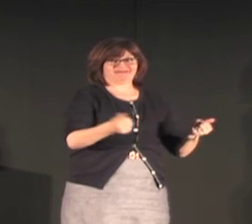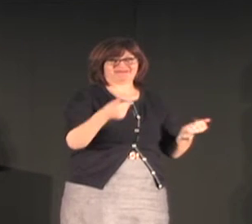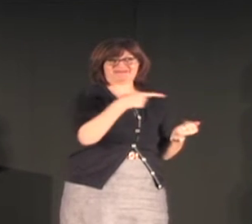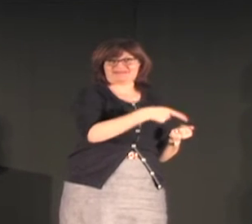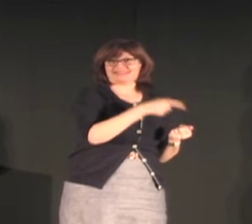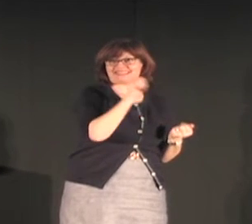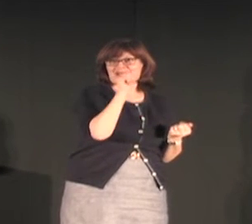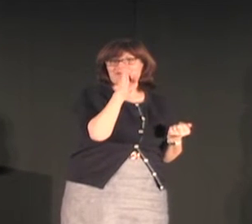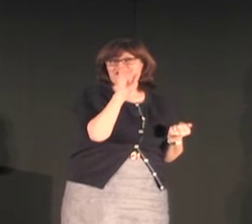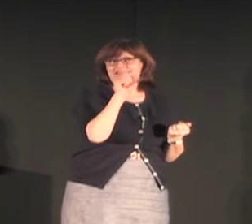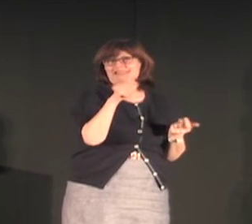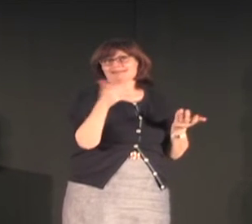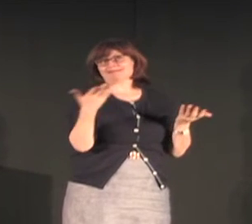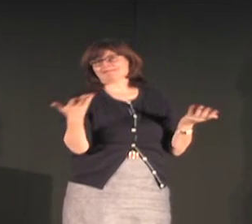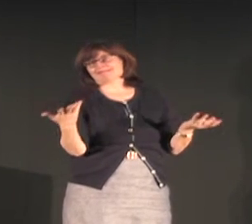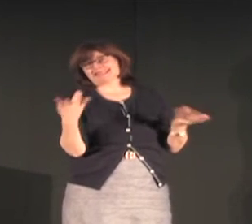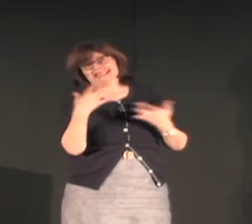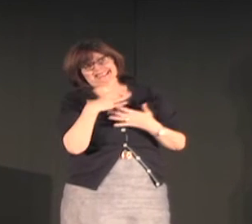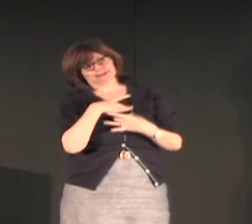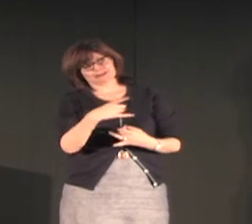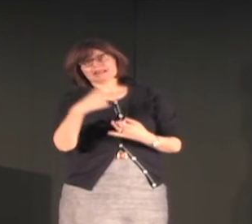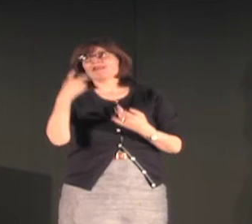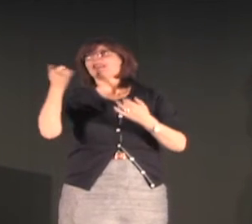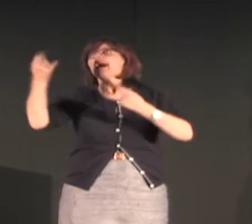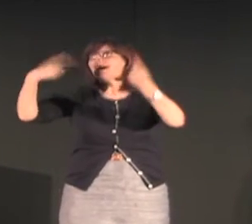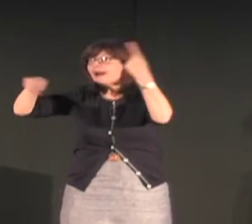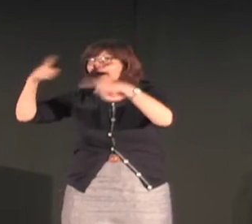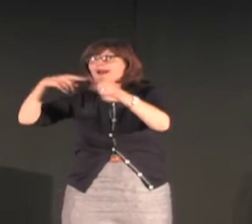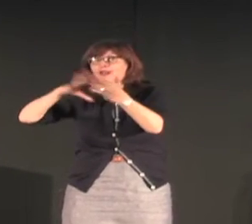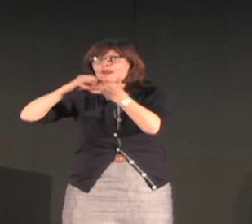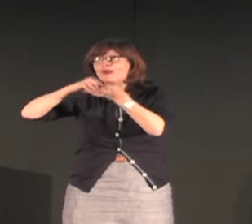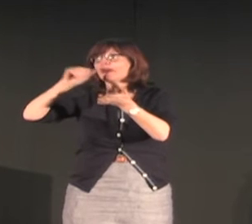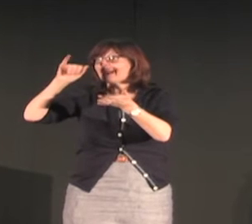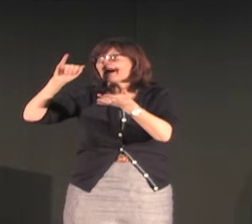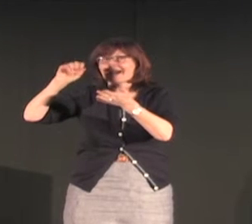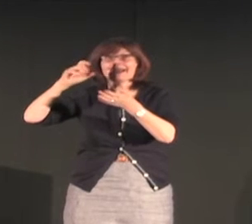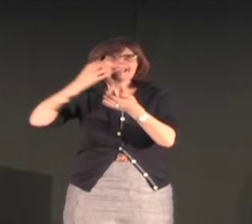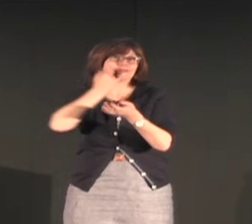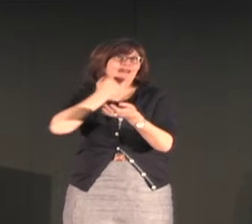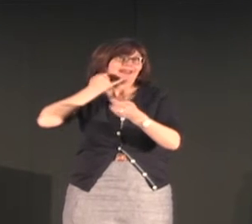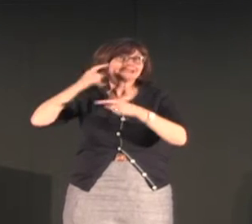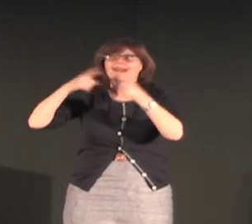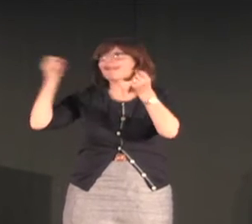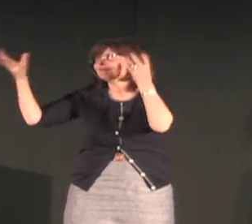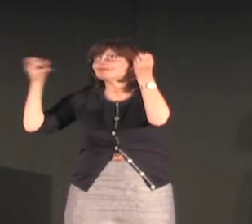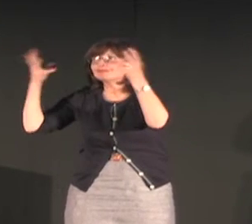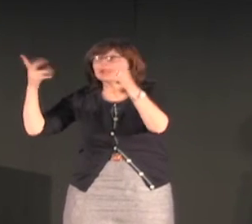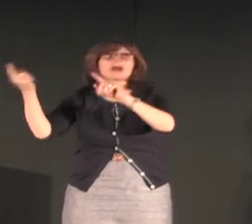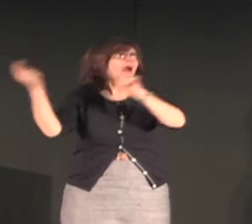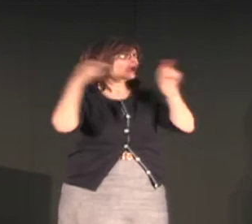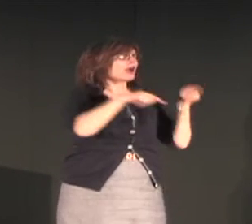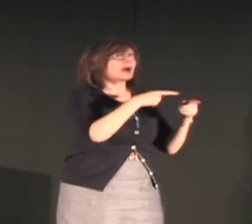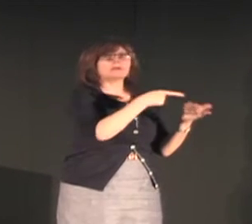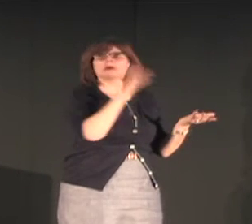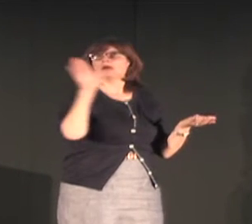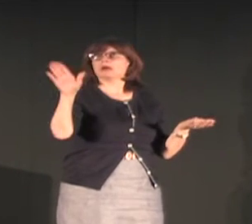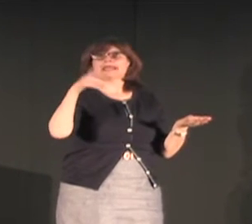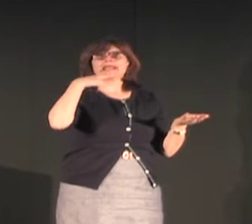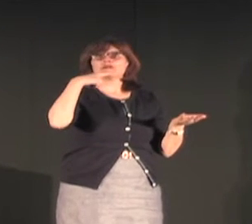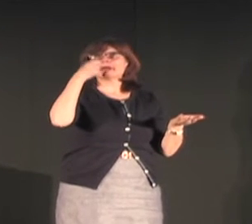Israeli sign language now what will this do to their own native language but it's interesting because